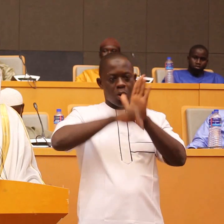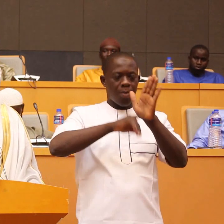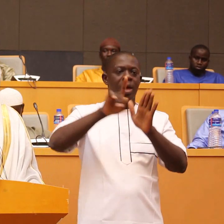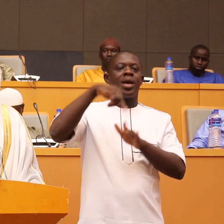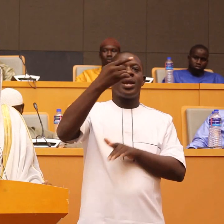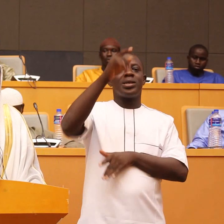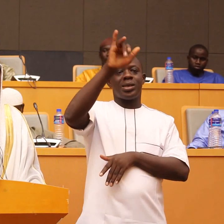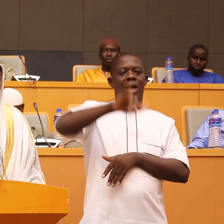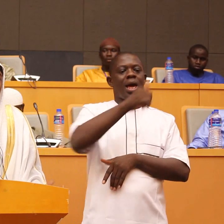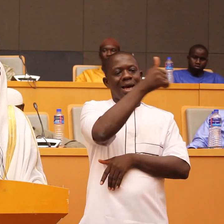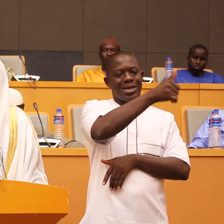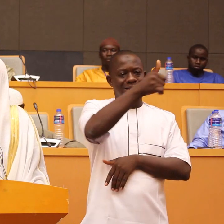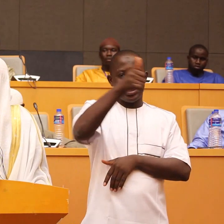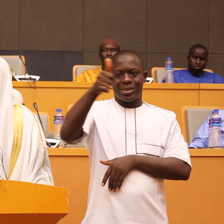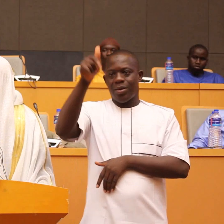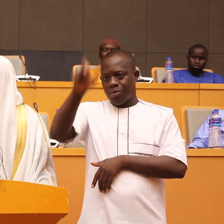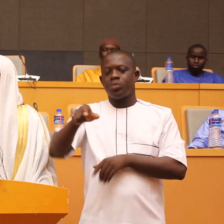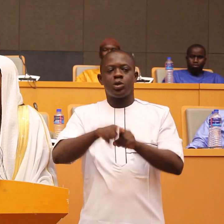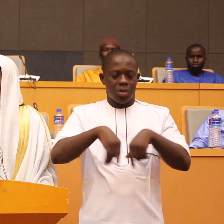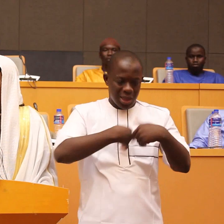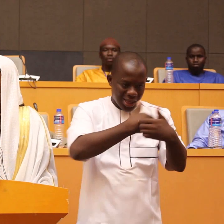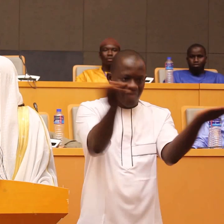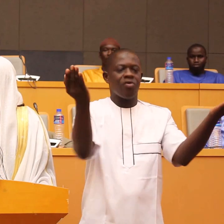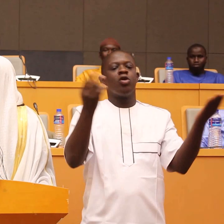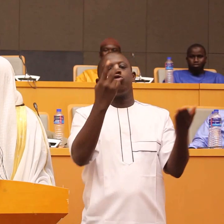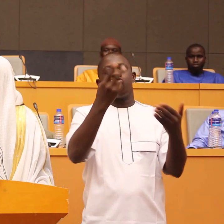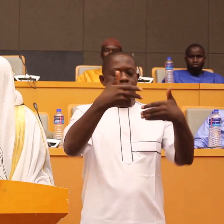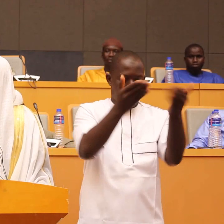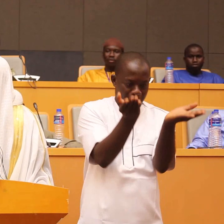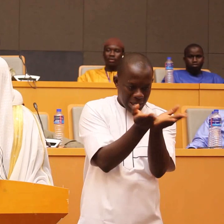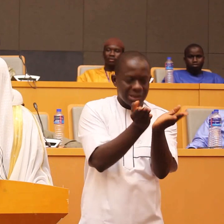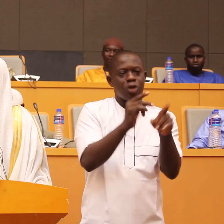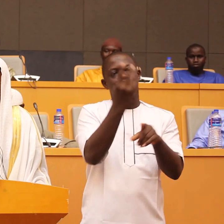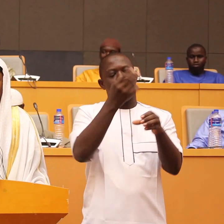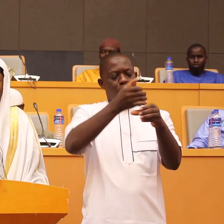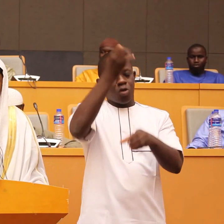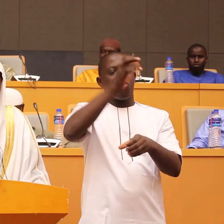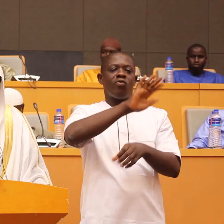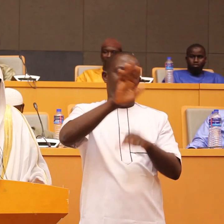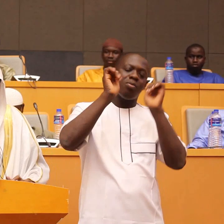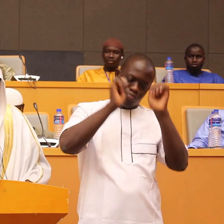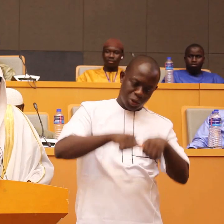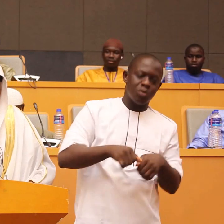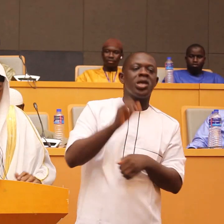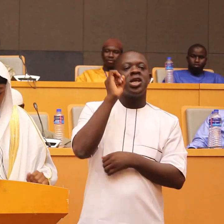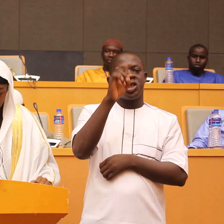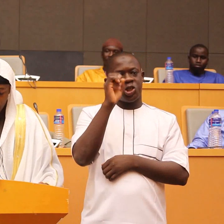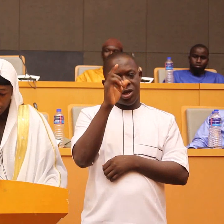each of the camera kundankas will have two plates and two bottles of water inshallah jazakumullahu khairan